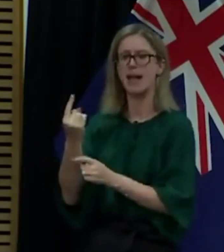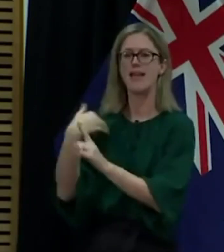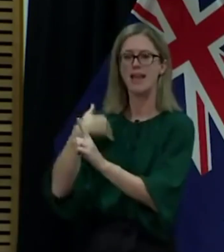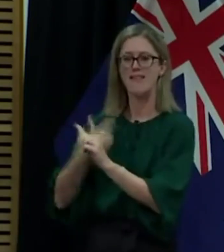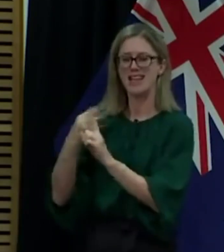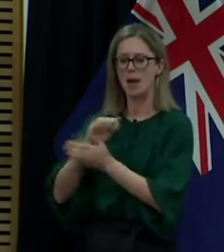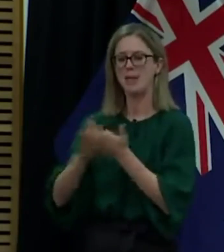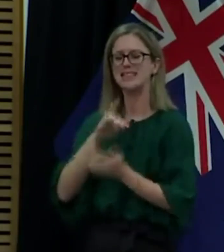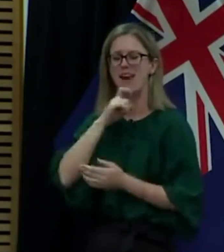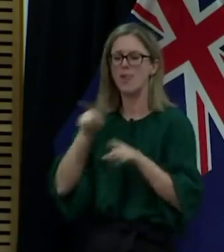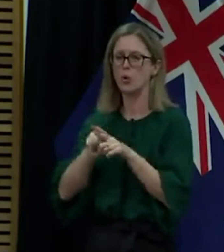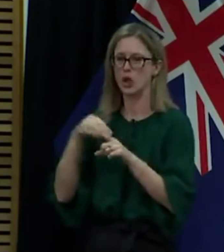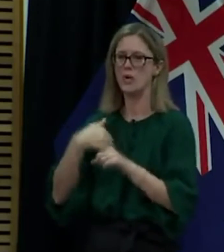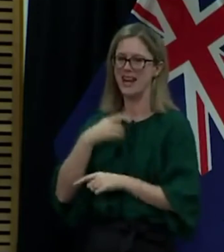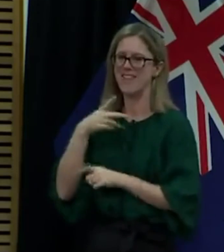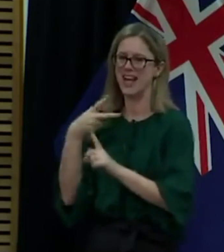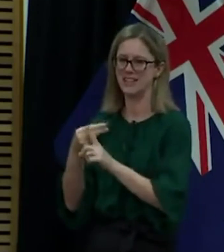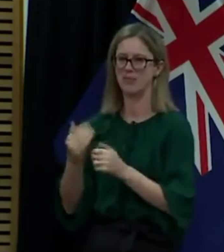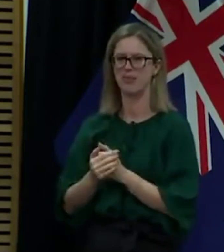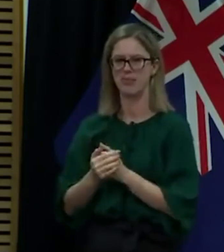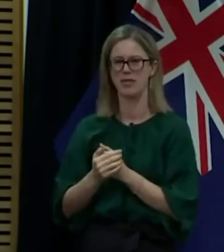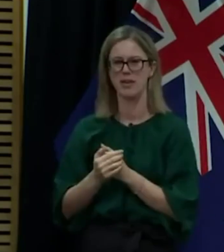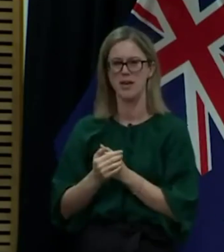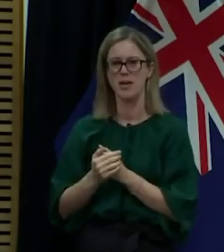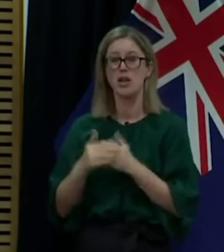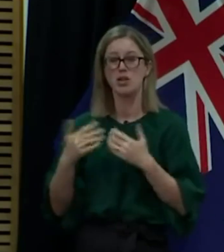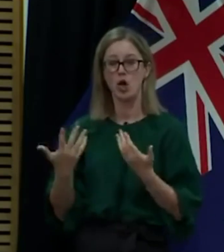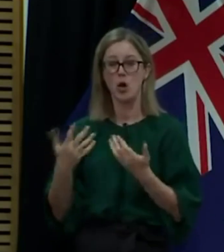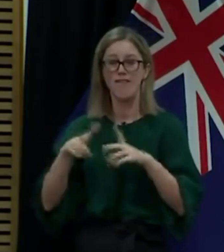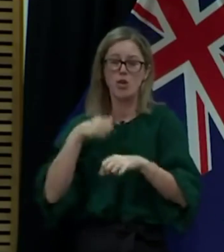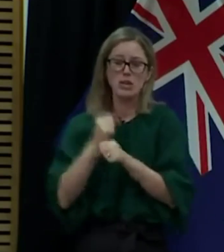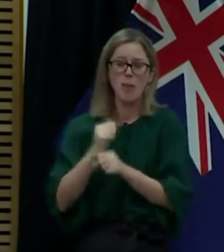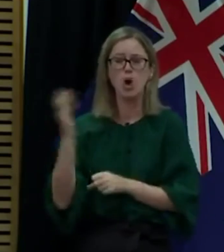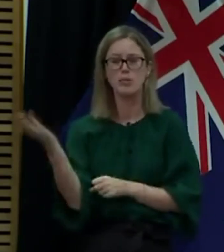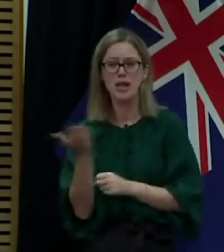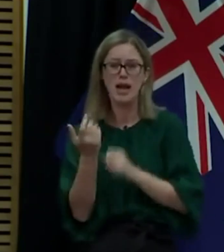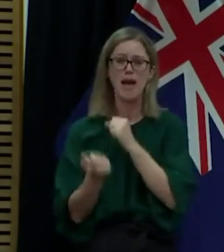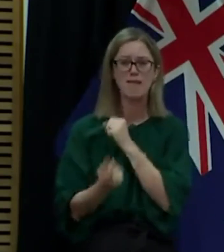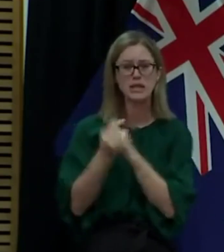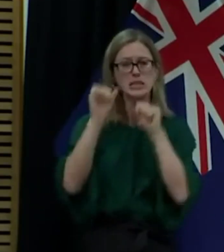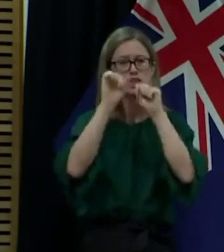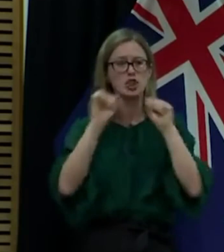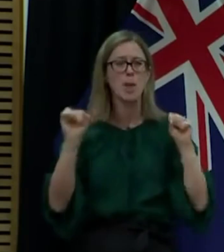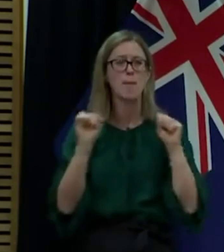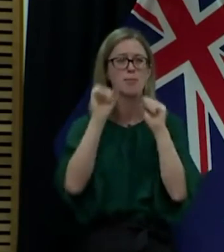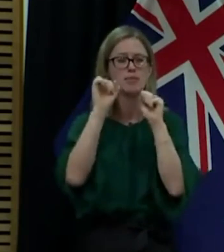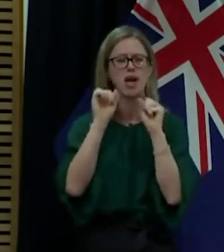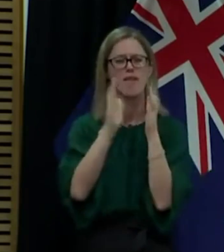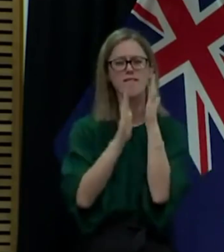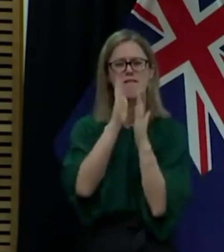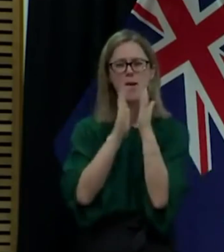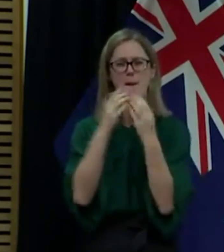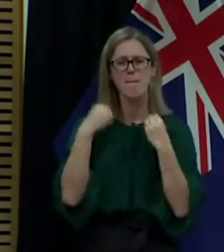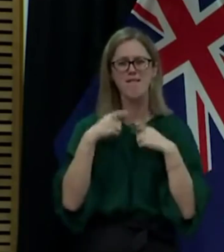entry. In the new COVID-19 protection framework this includes hospitality, events, gyms and close